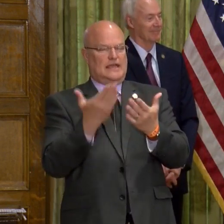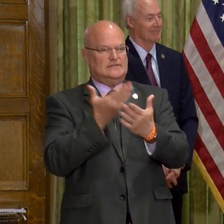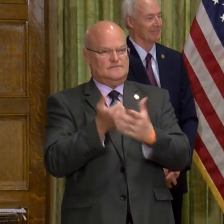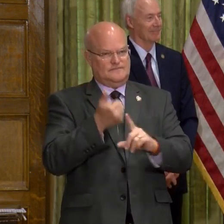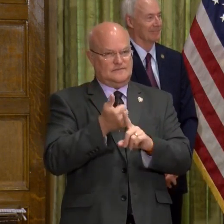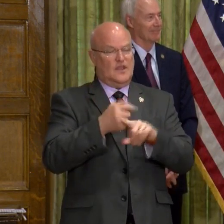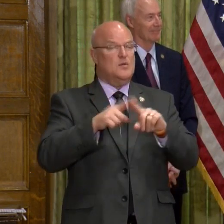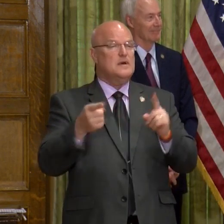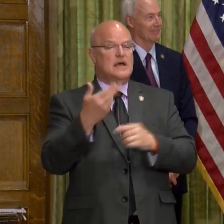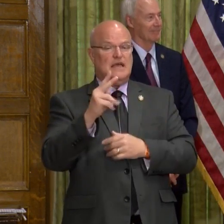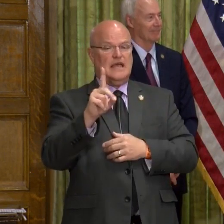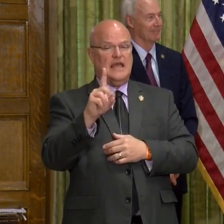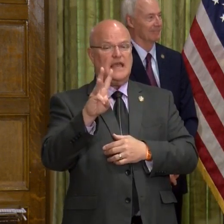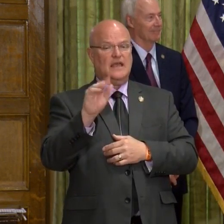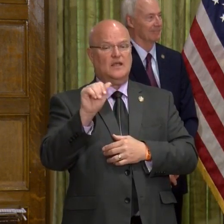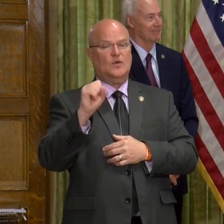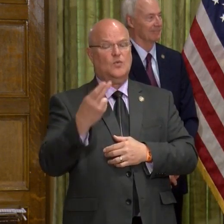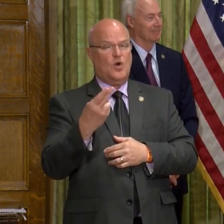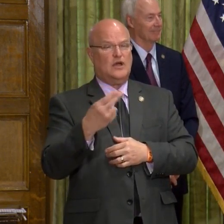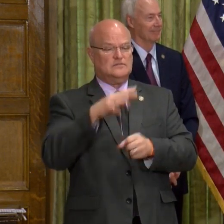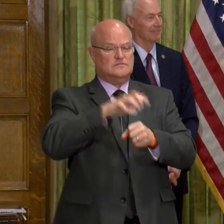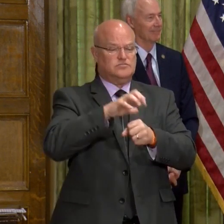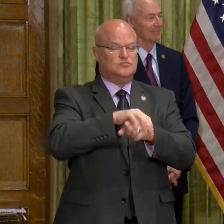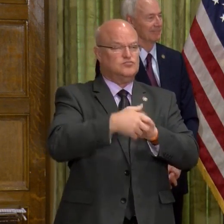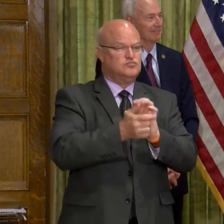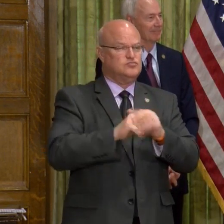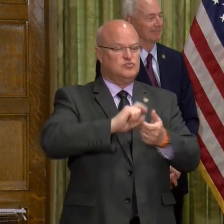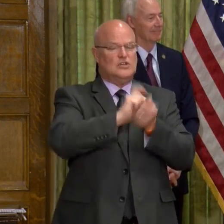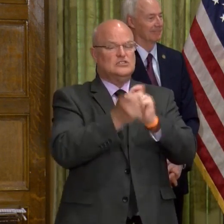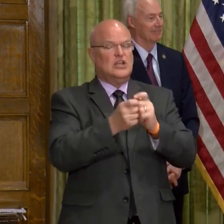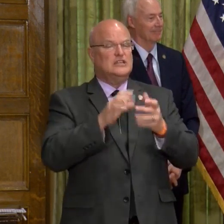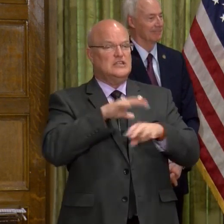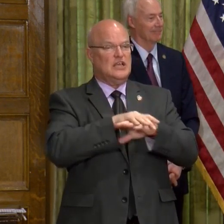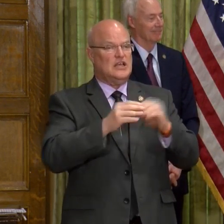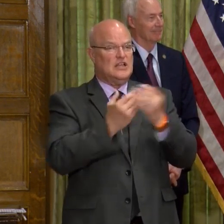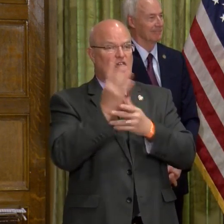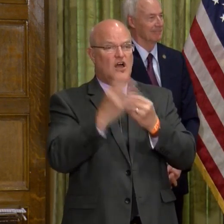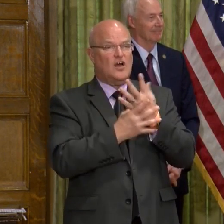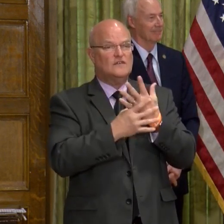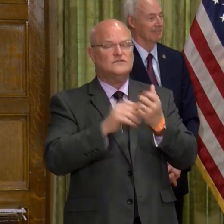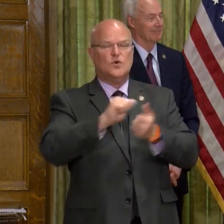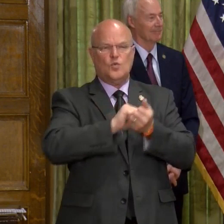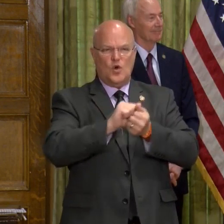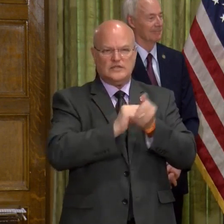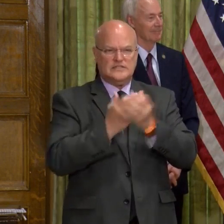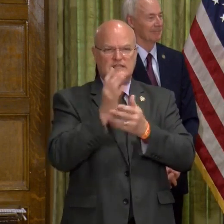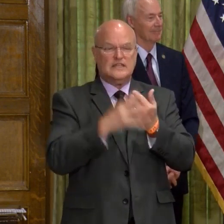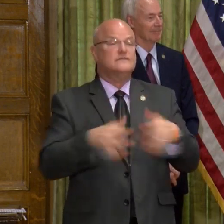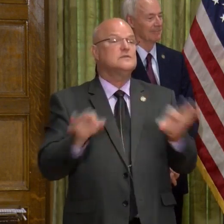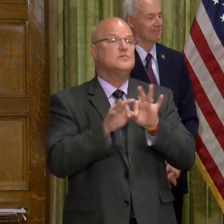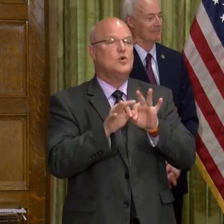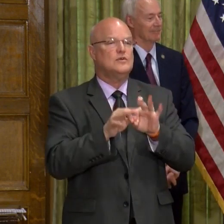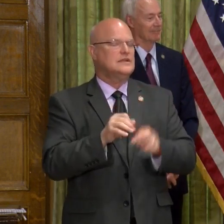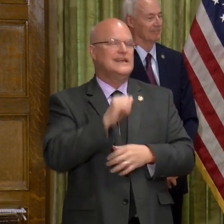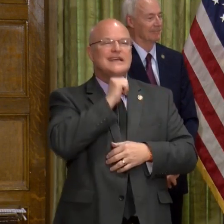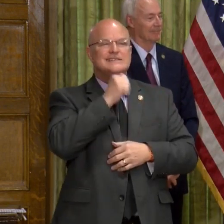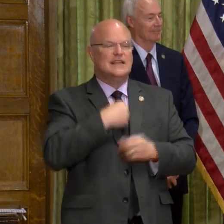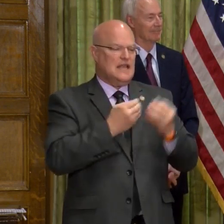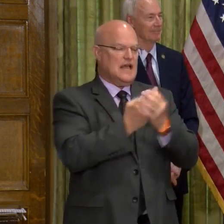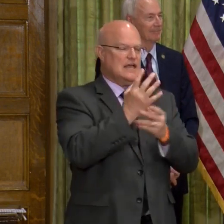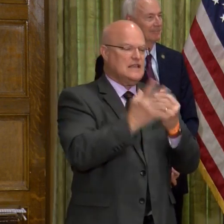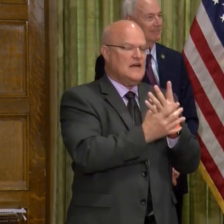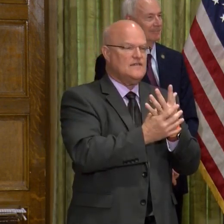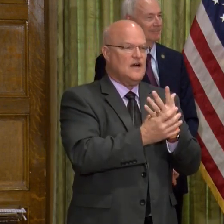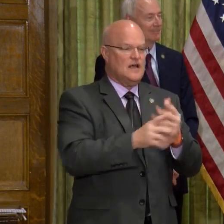hand washing, hand sanitizing, changing gloves or washing the gloves are important. It's not good to put a glove